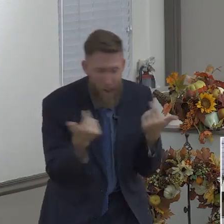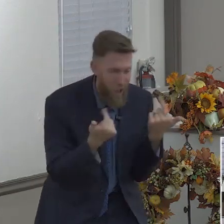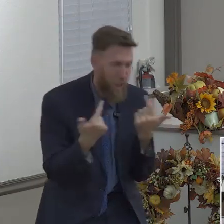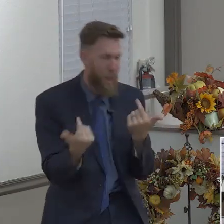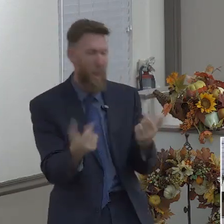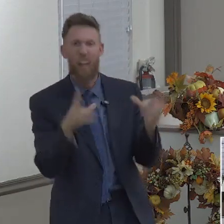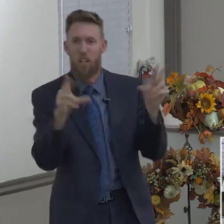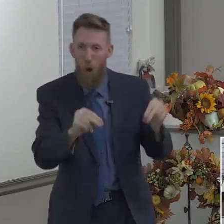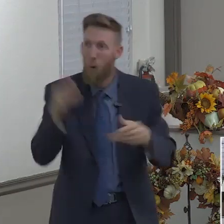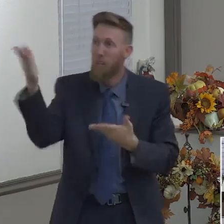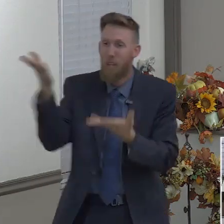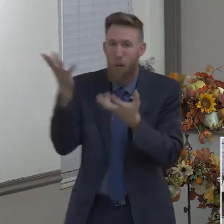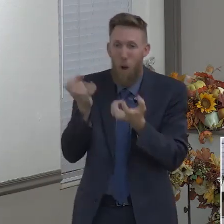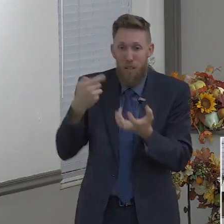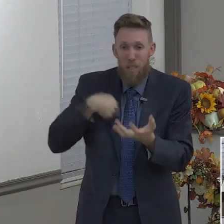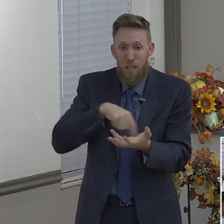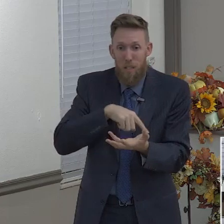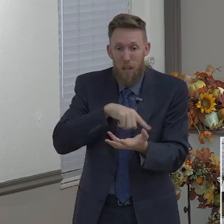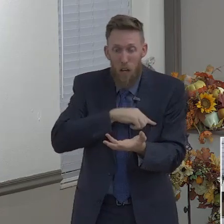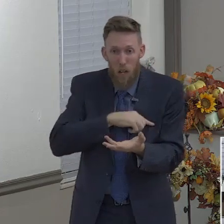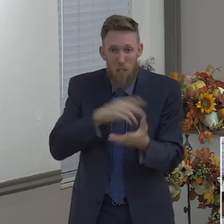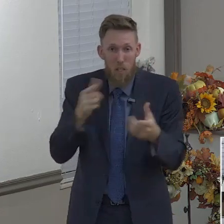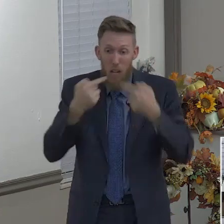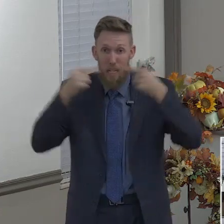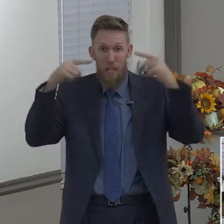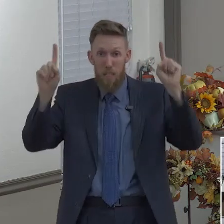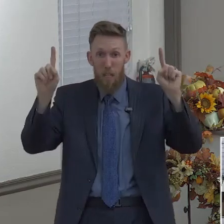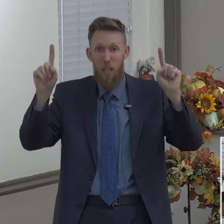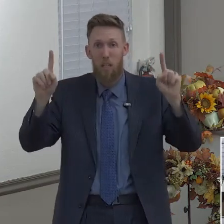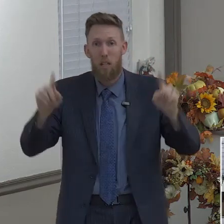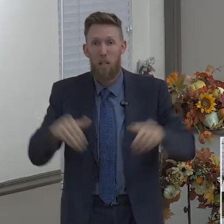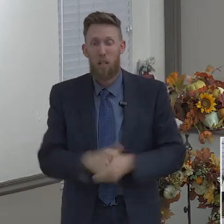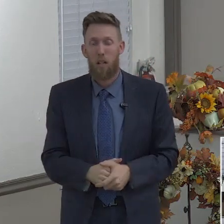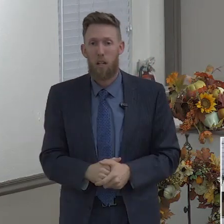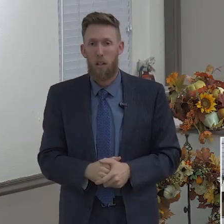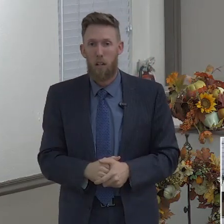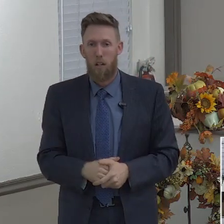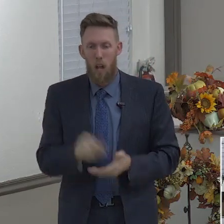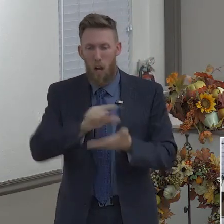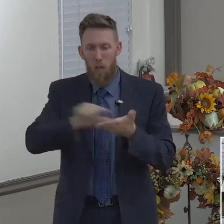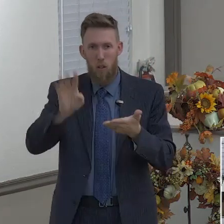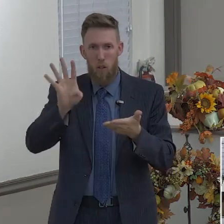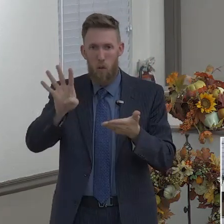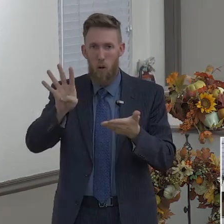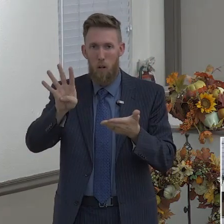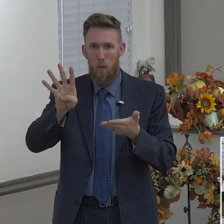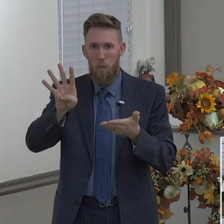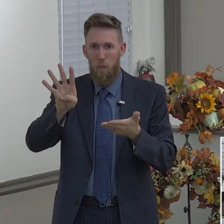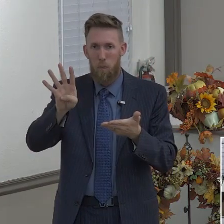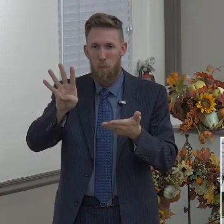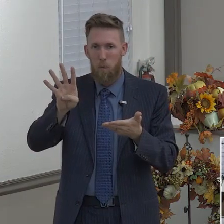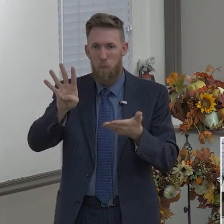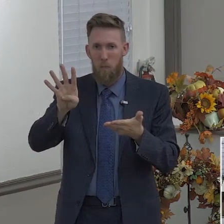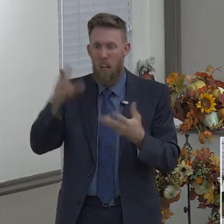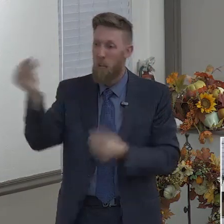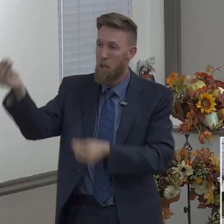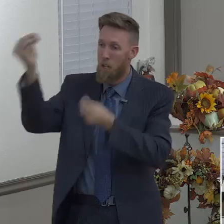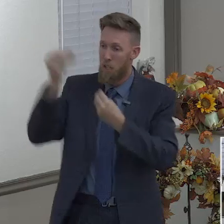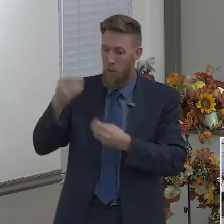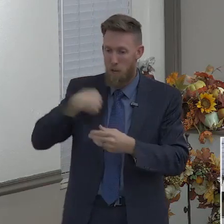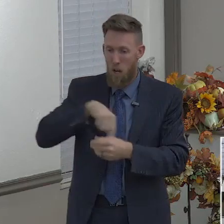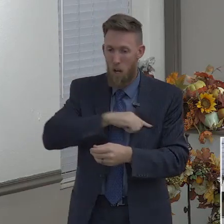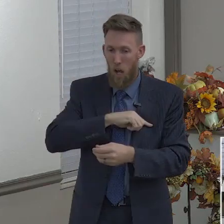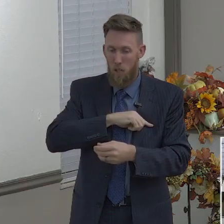the means to do so. Verse number four, whereby are given unto us exceeding great